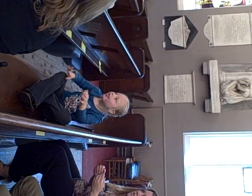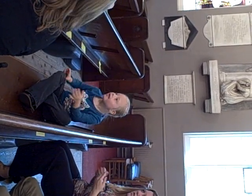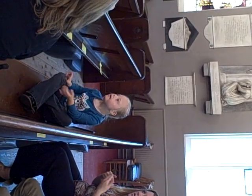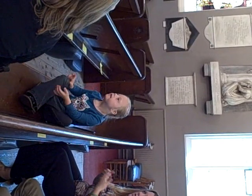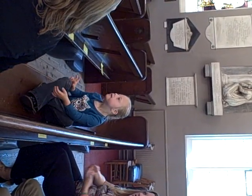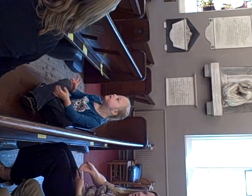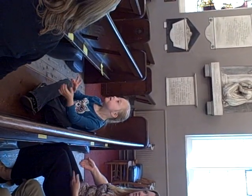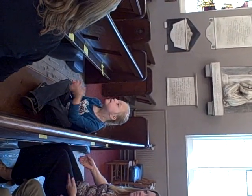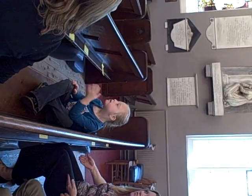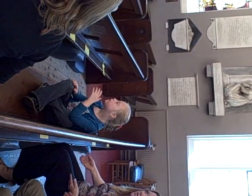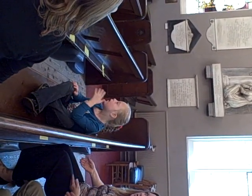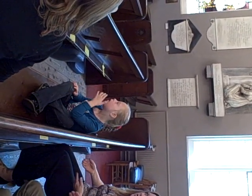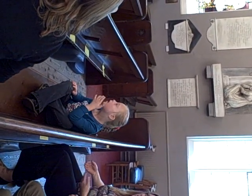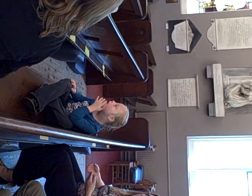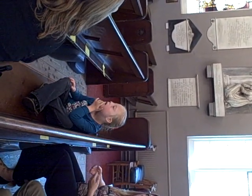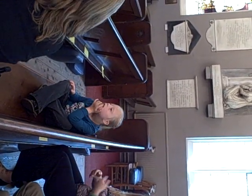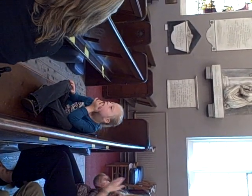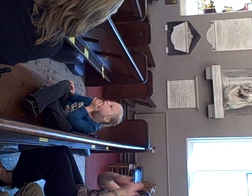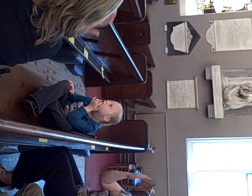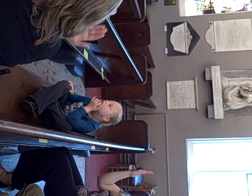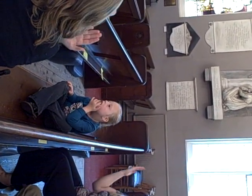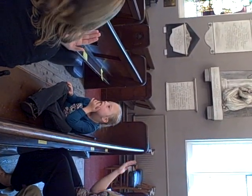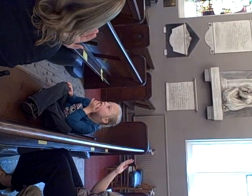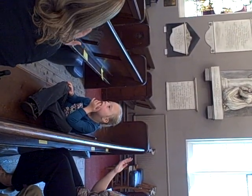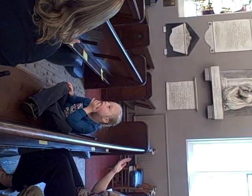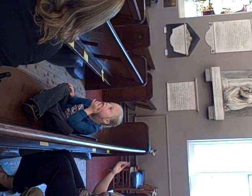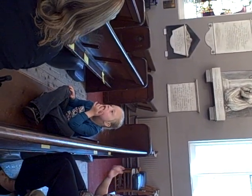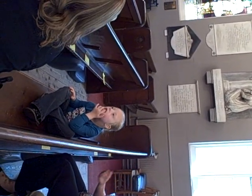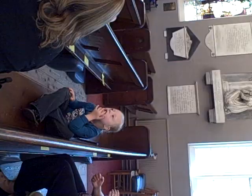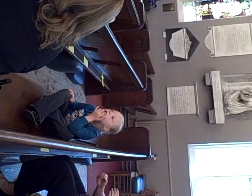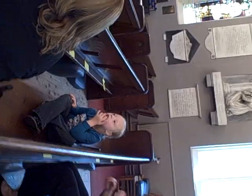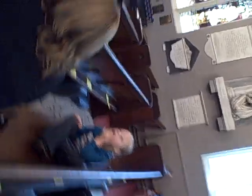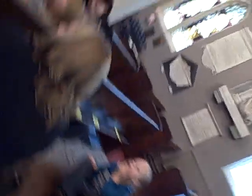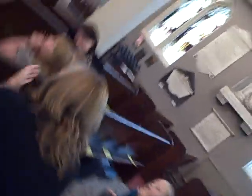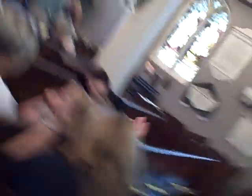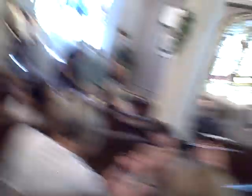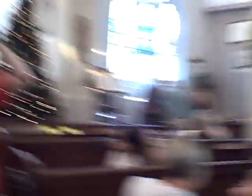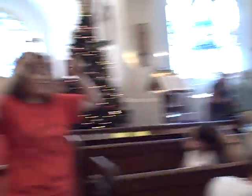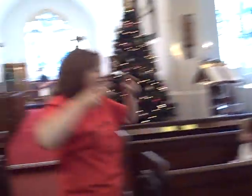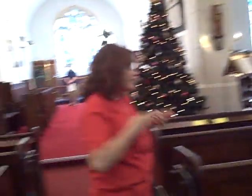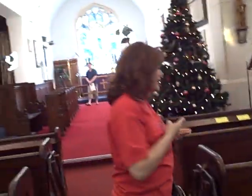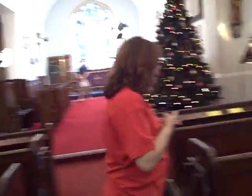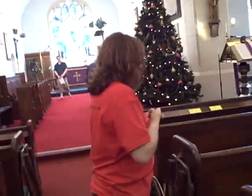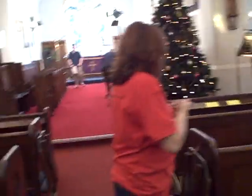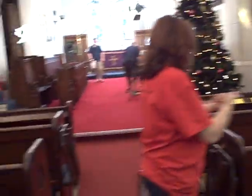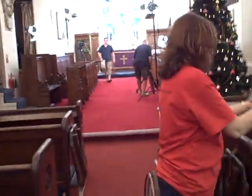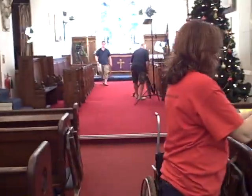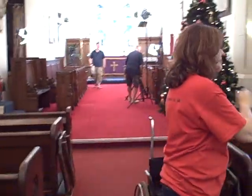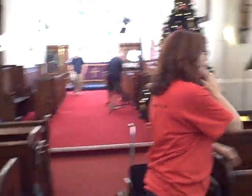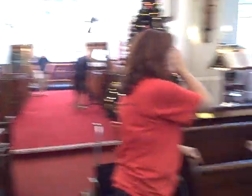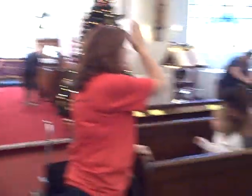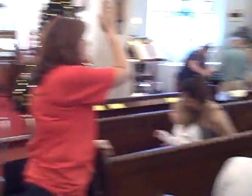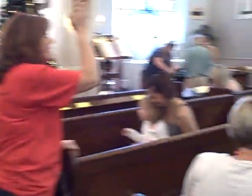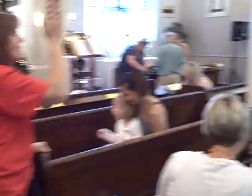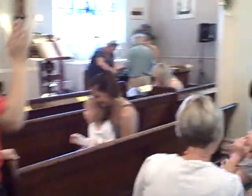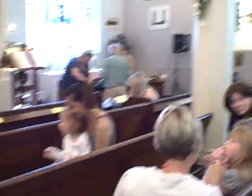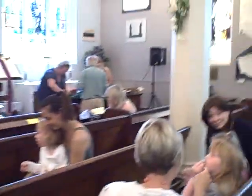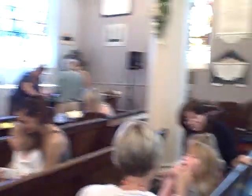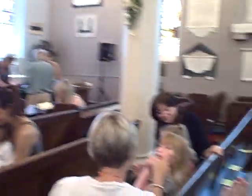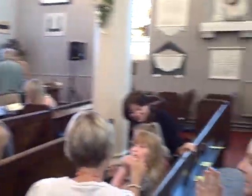heavy day, little donkey, carry Mary